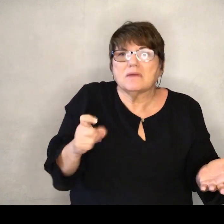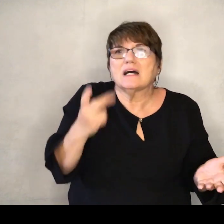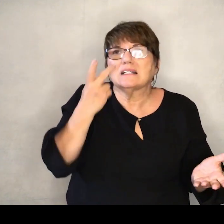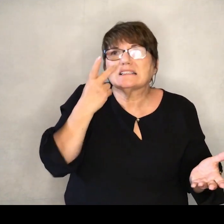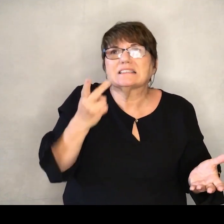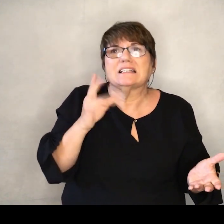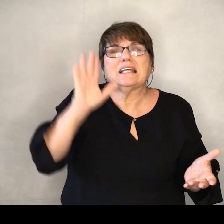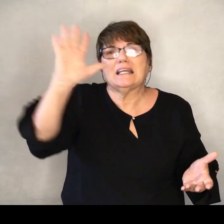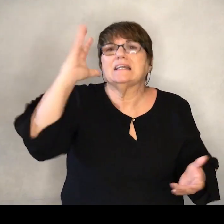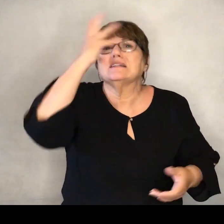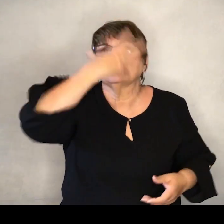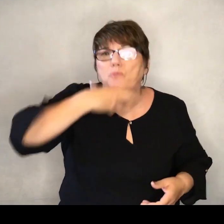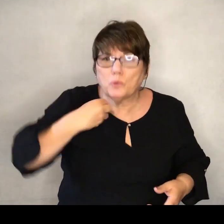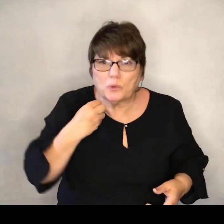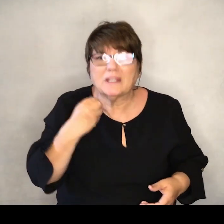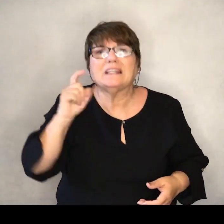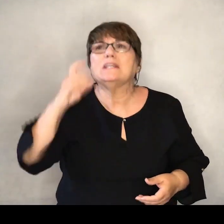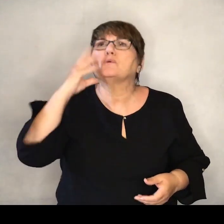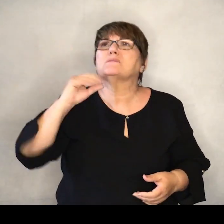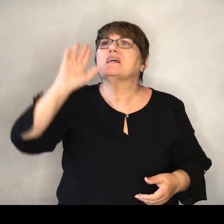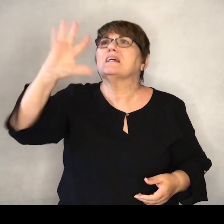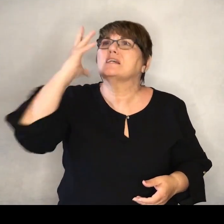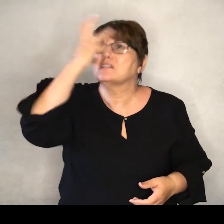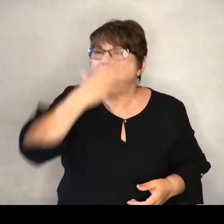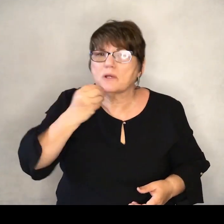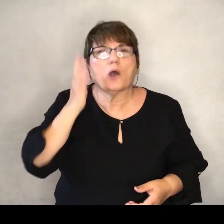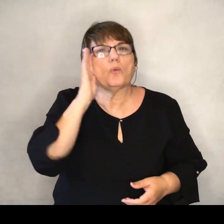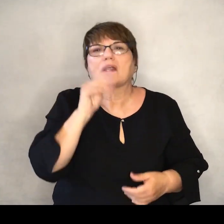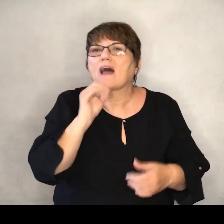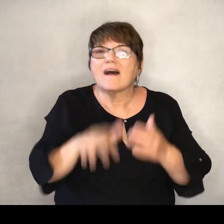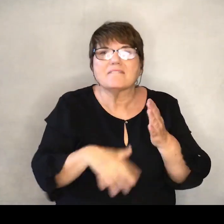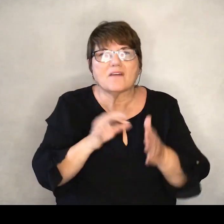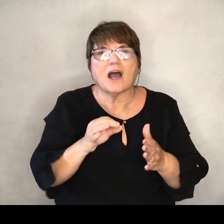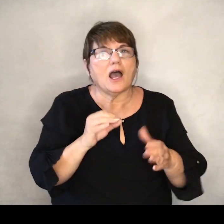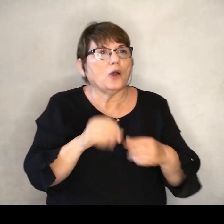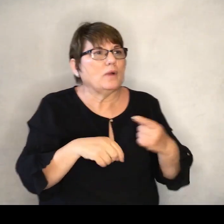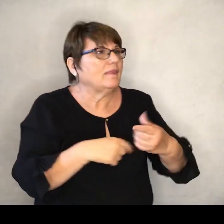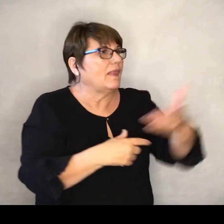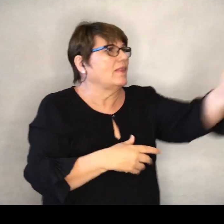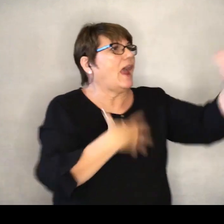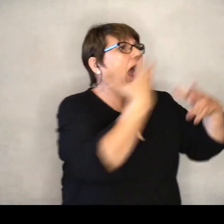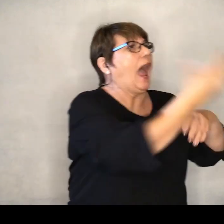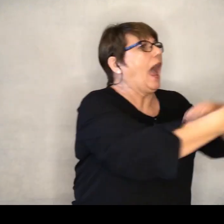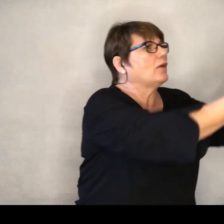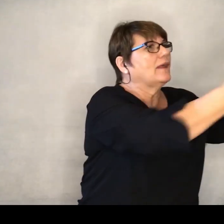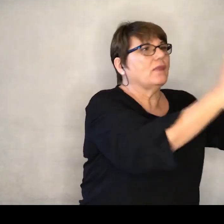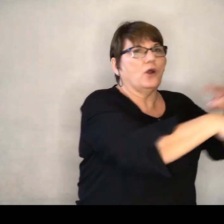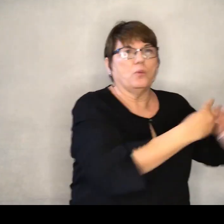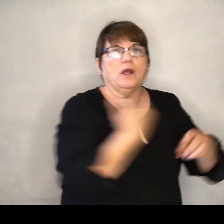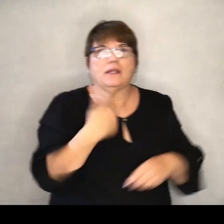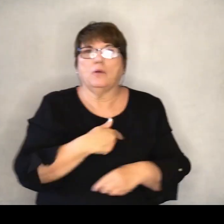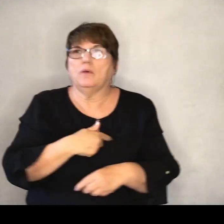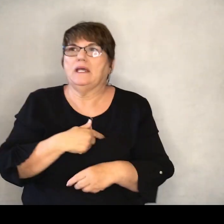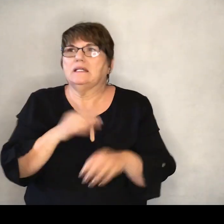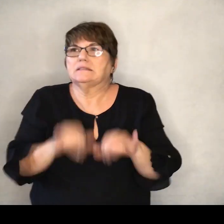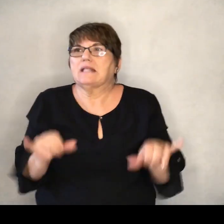his beauty. They aren't going to find it when they're out there and we're in here.